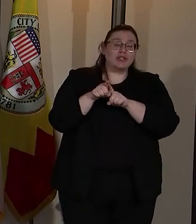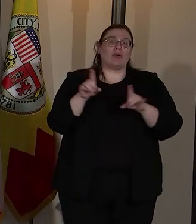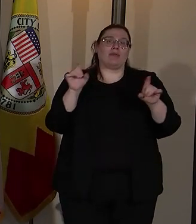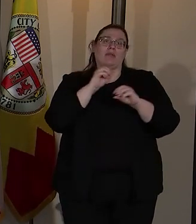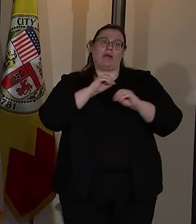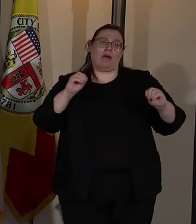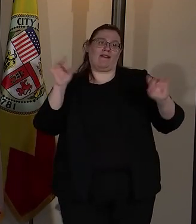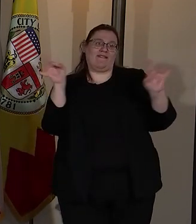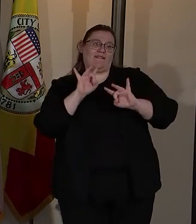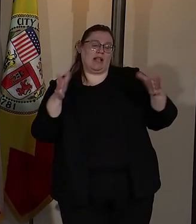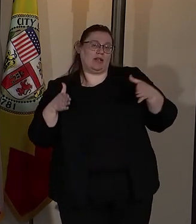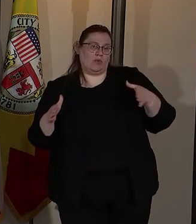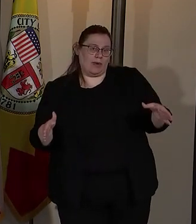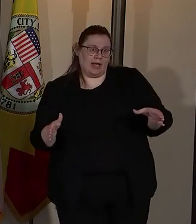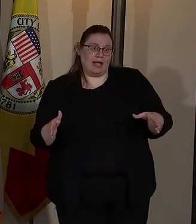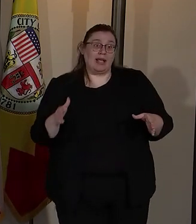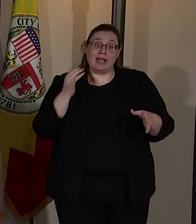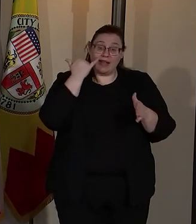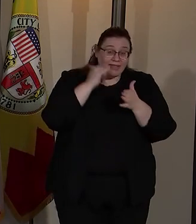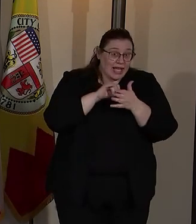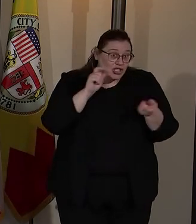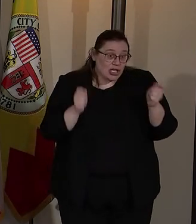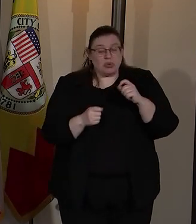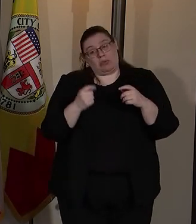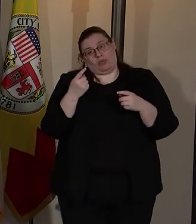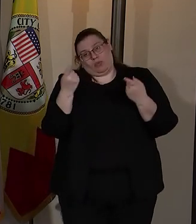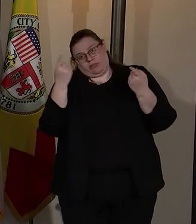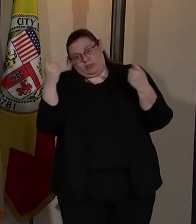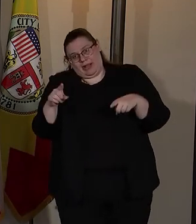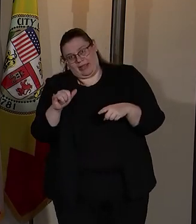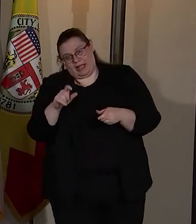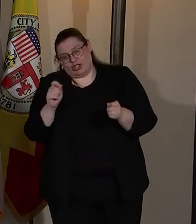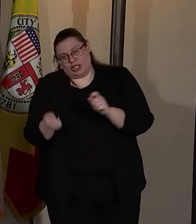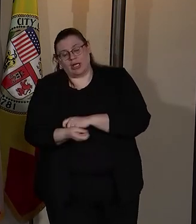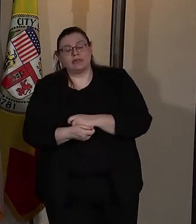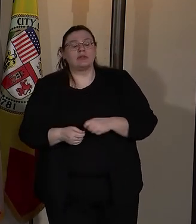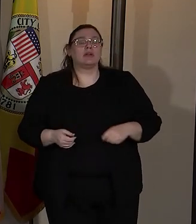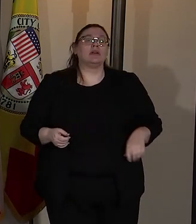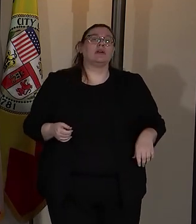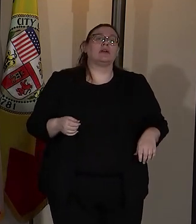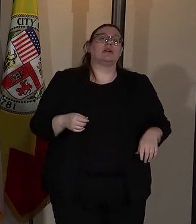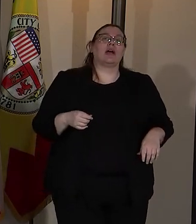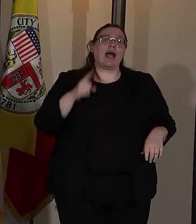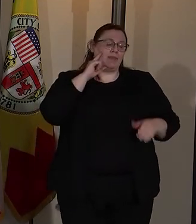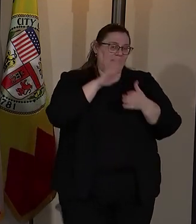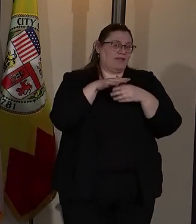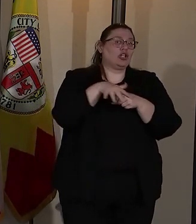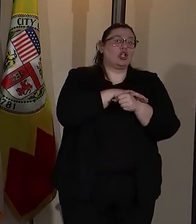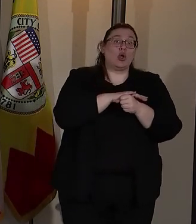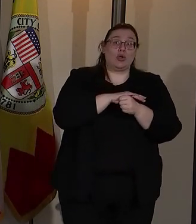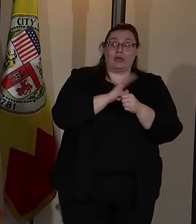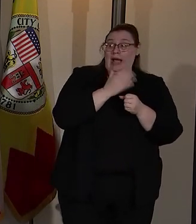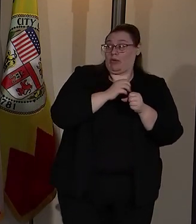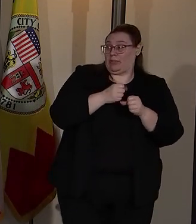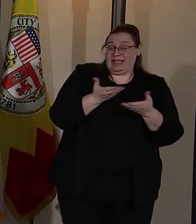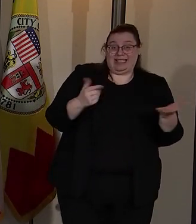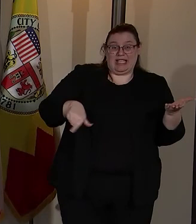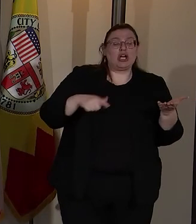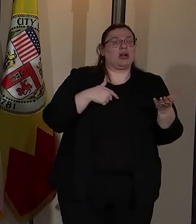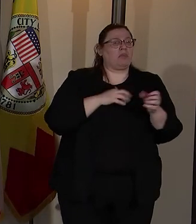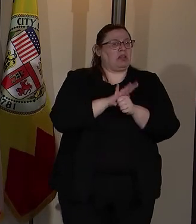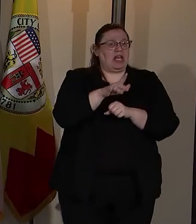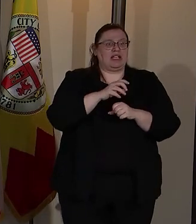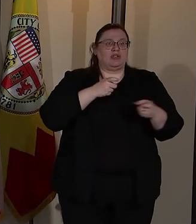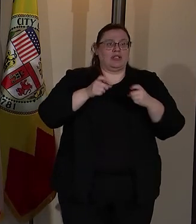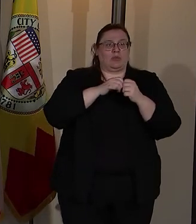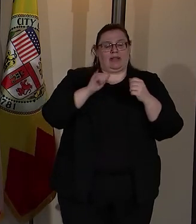nonviolent manner. Should that change and when that change, I believe that the local resources are more than ample to deal with